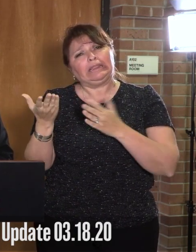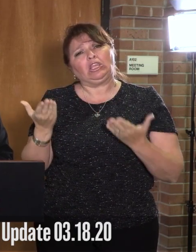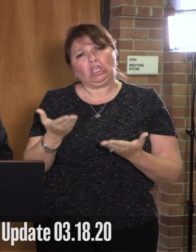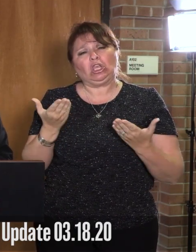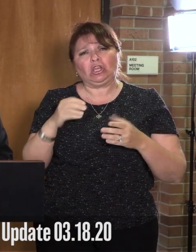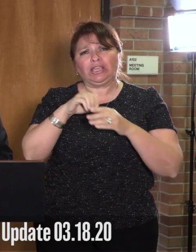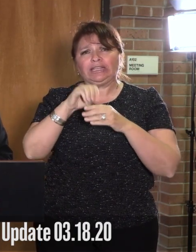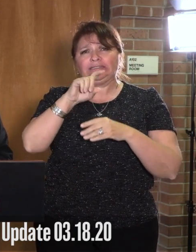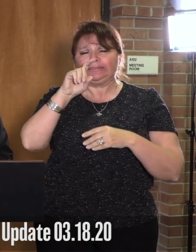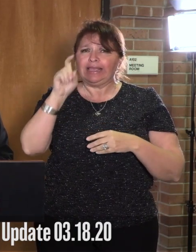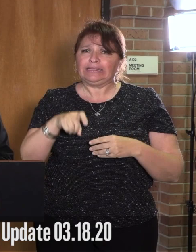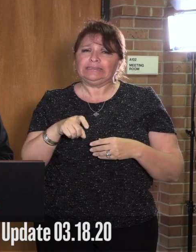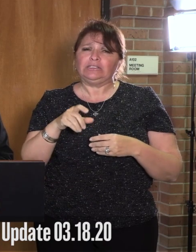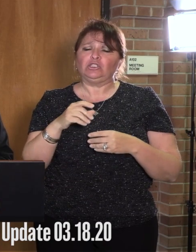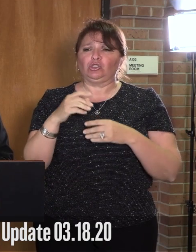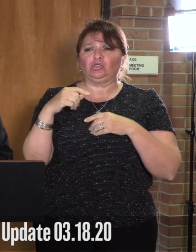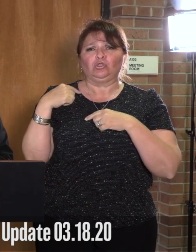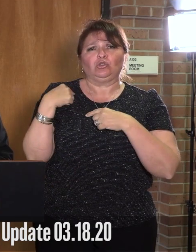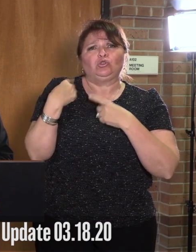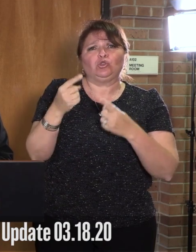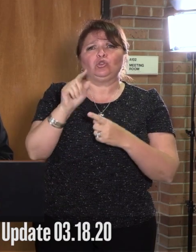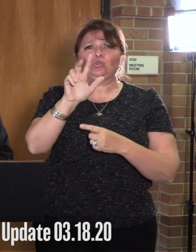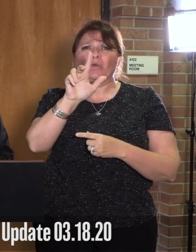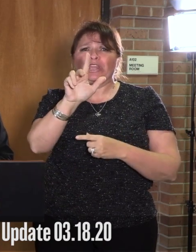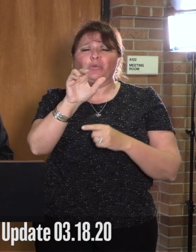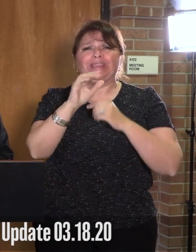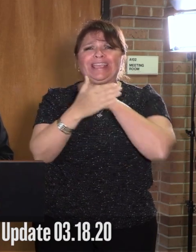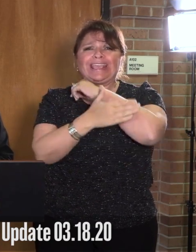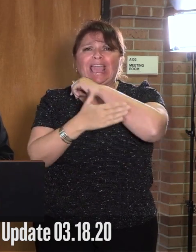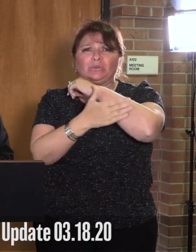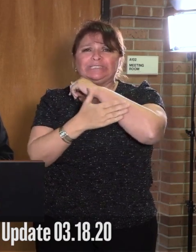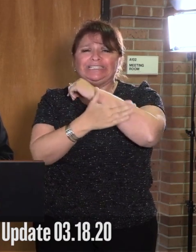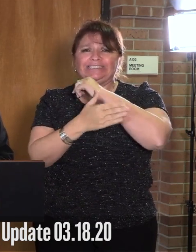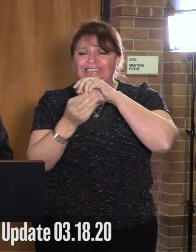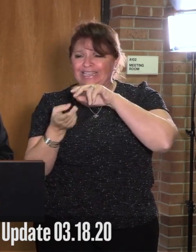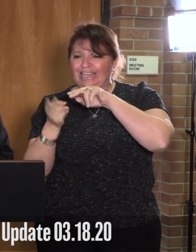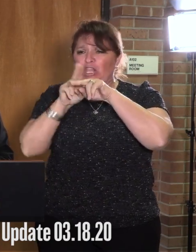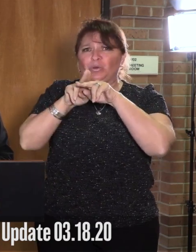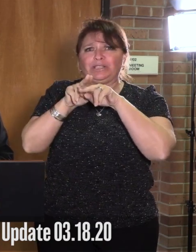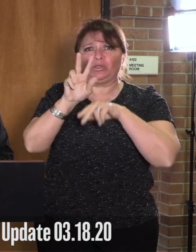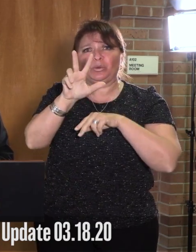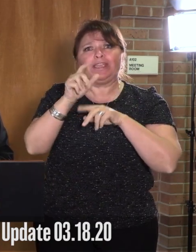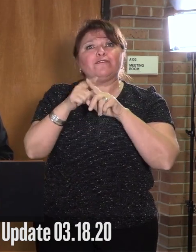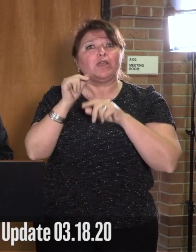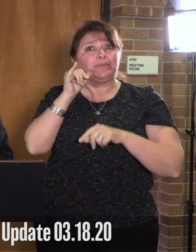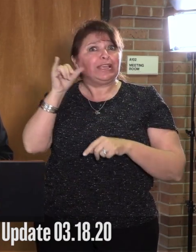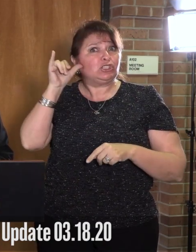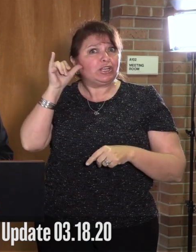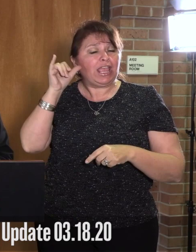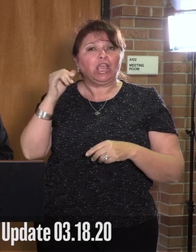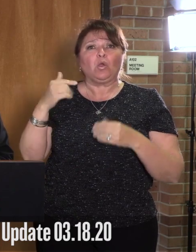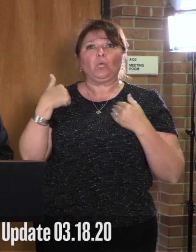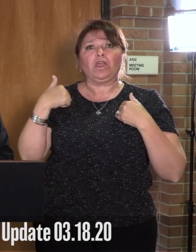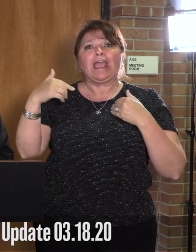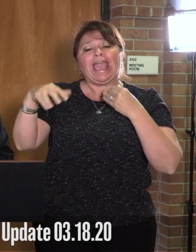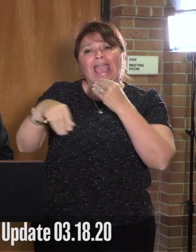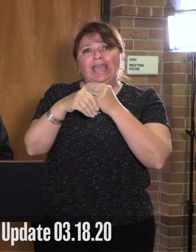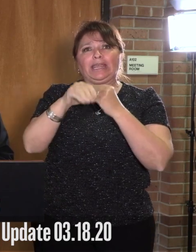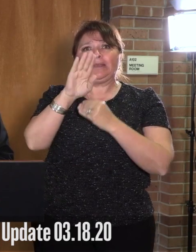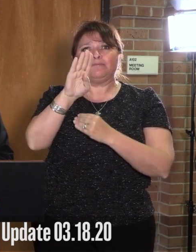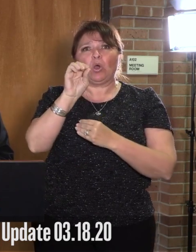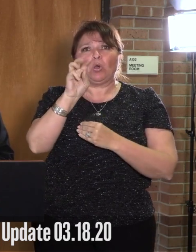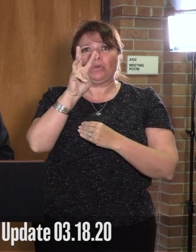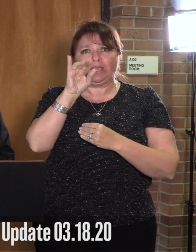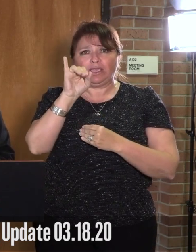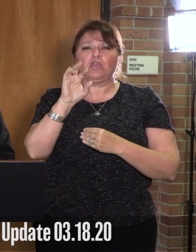state. So far, there has been 23 affected counties. That's an increase of three from yesterday. We're adding Bowie, Rust,